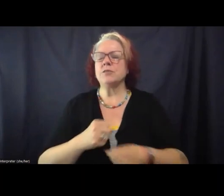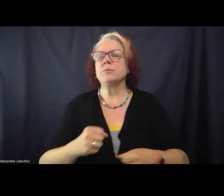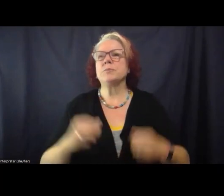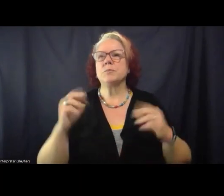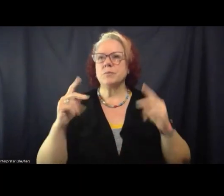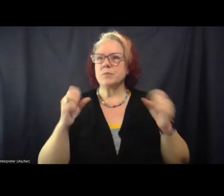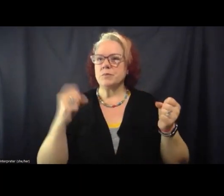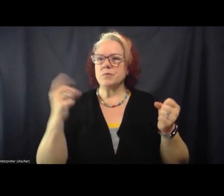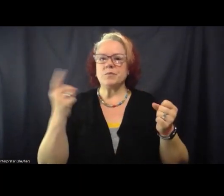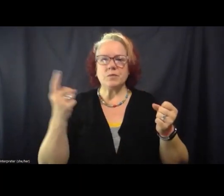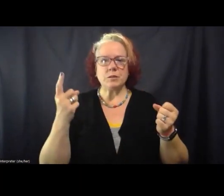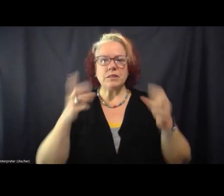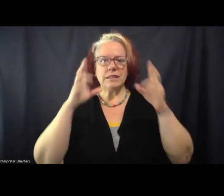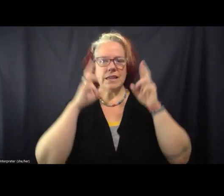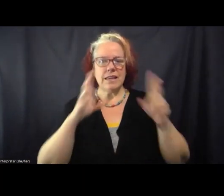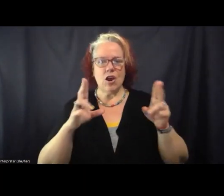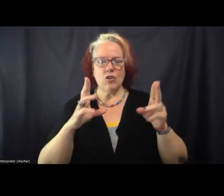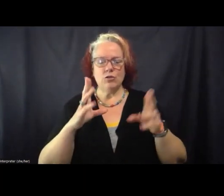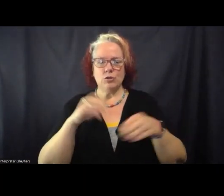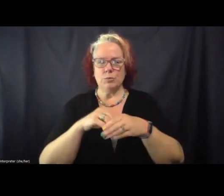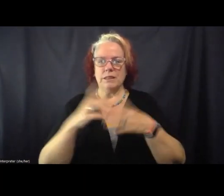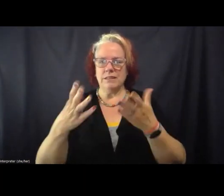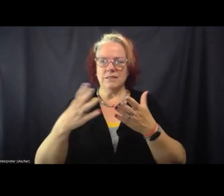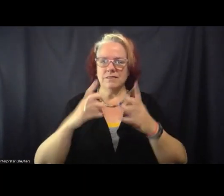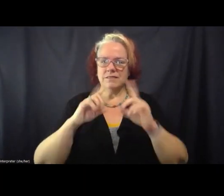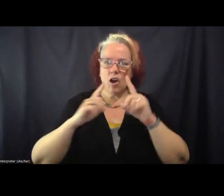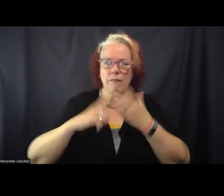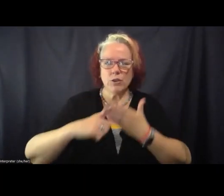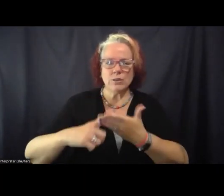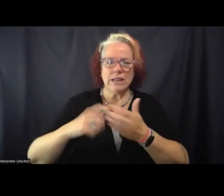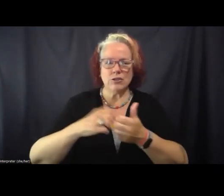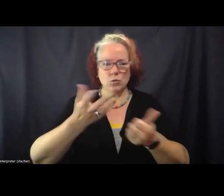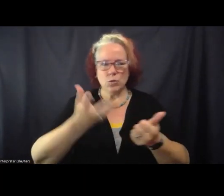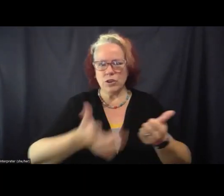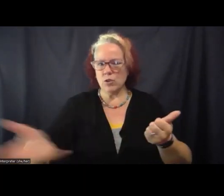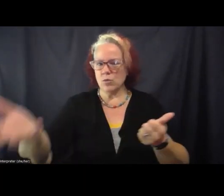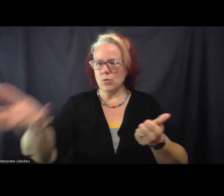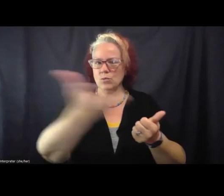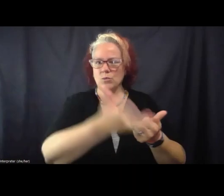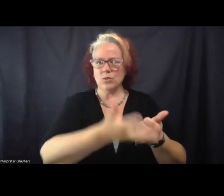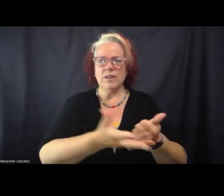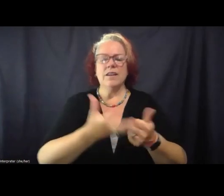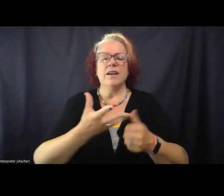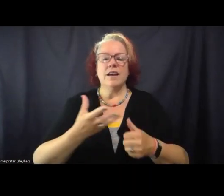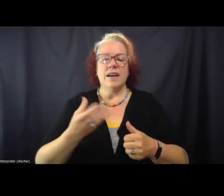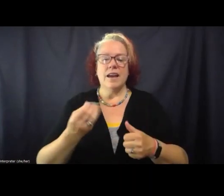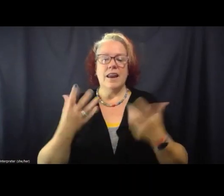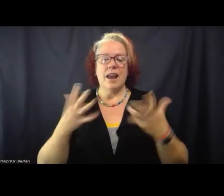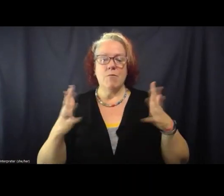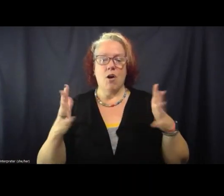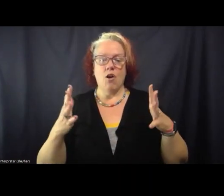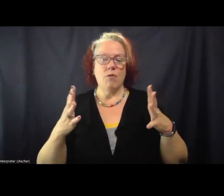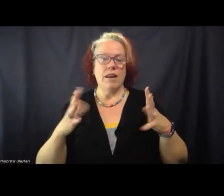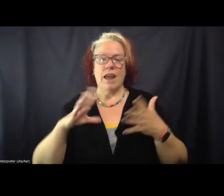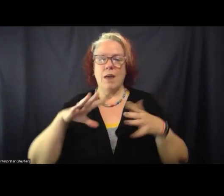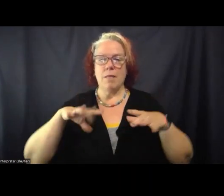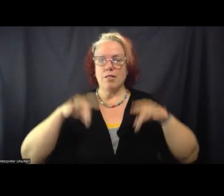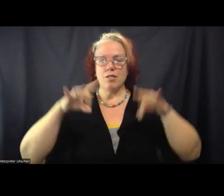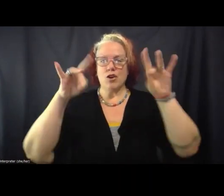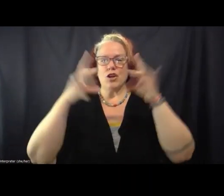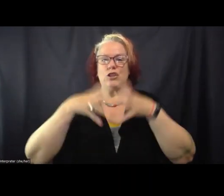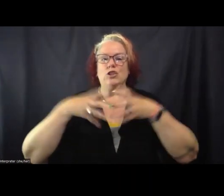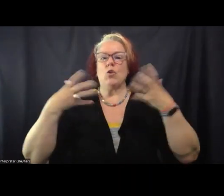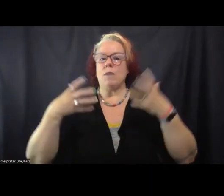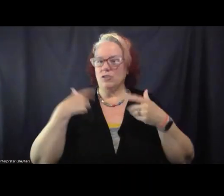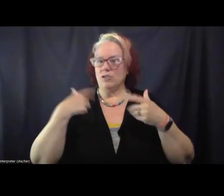always just such an honor to be in conversation with you all. And I'm already learning so much, as I always do from